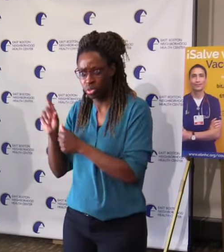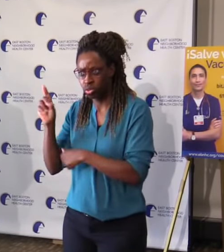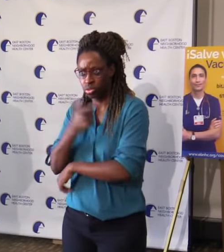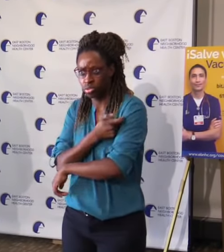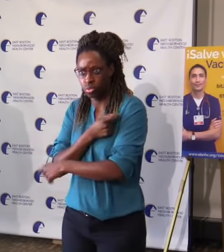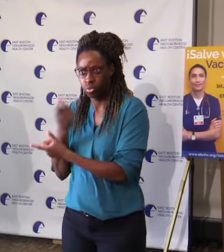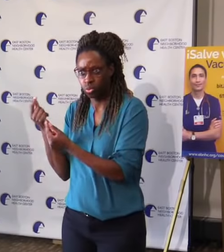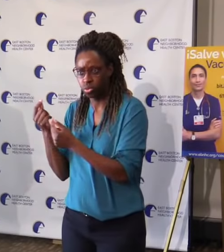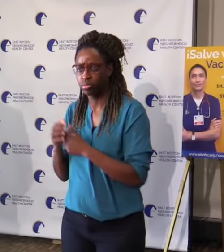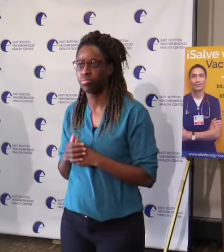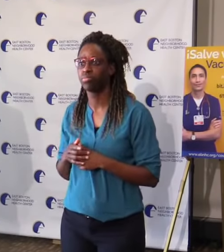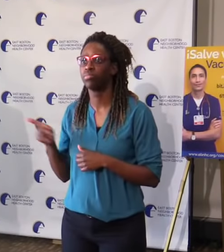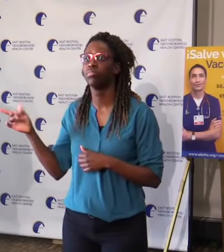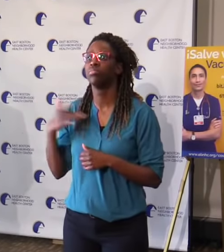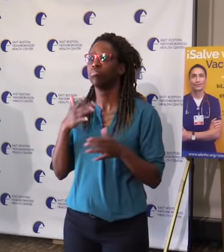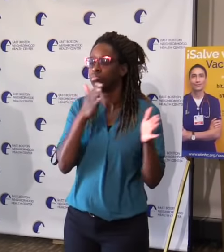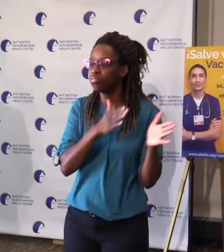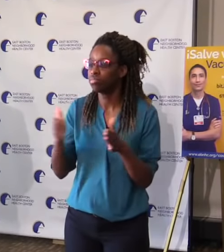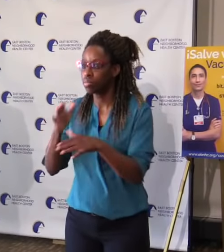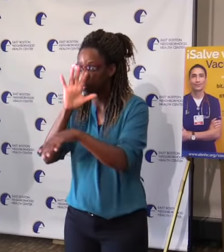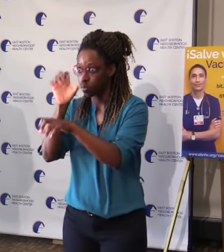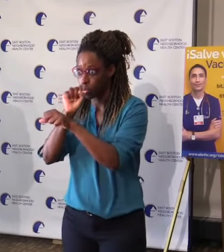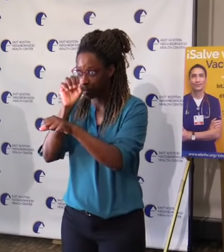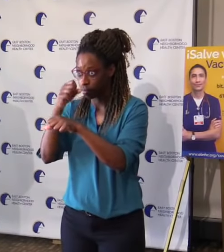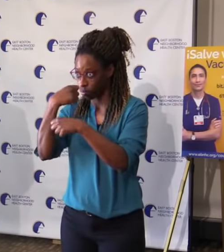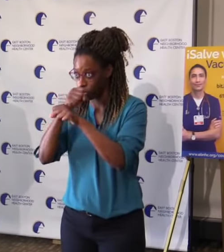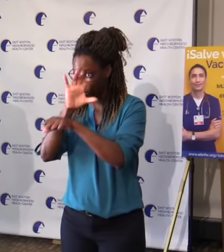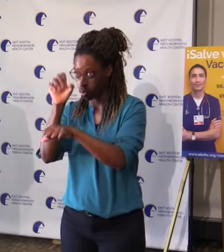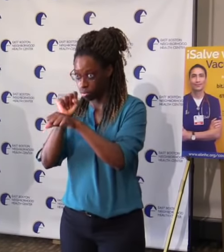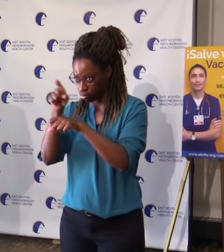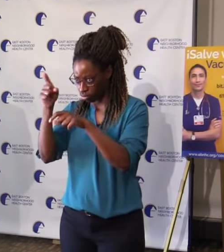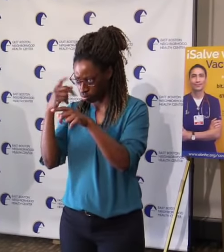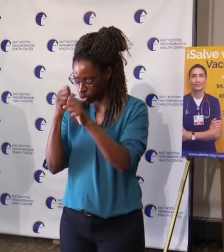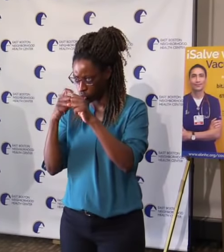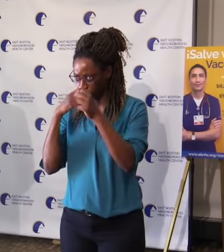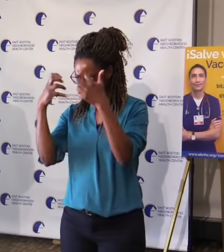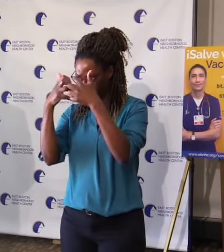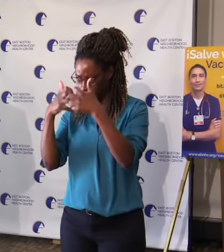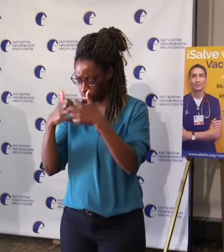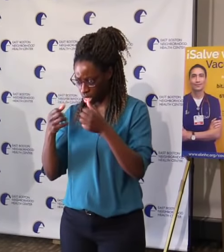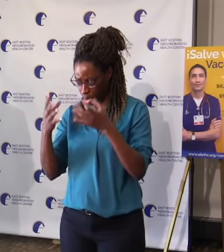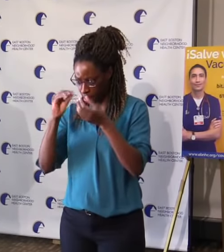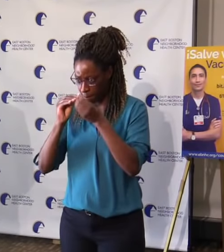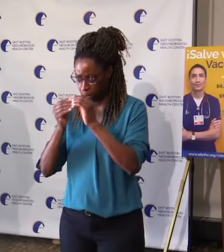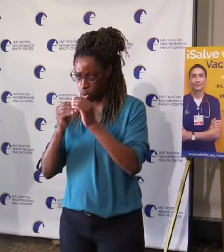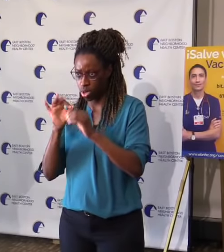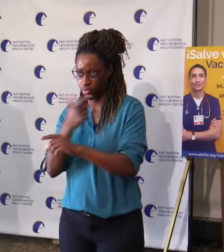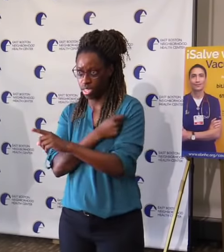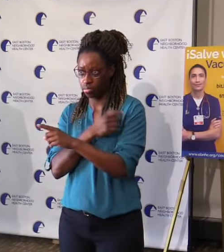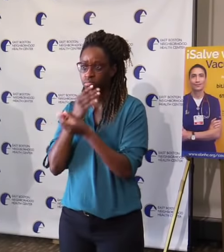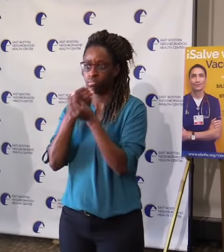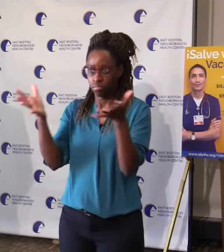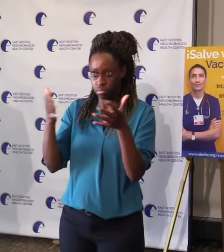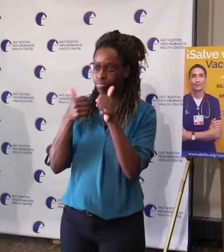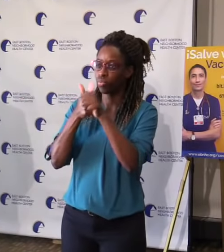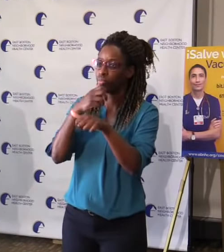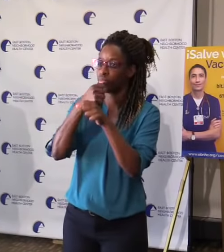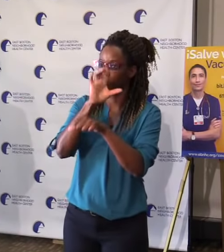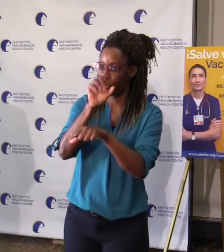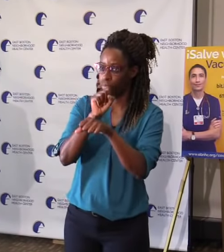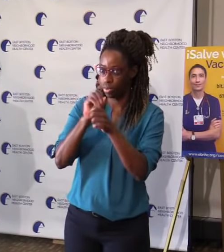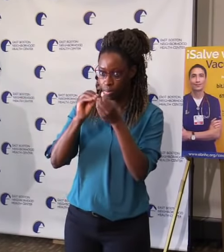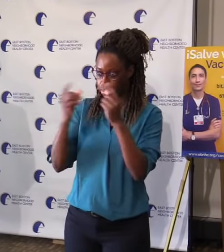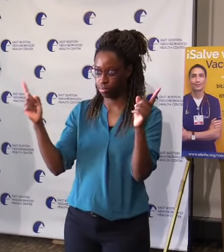are very judicious about how much they bring out and how they use it. And, you know, we've been lucky, relatively speaking,